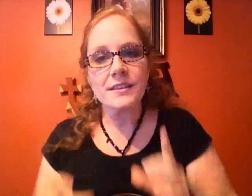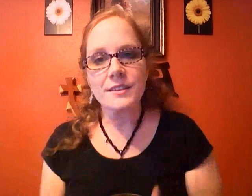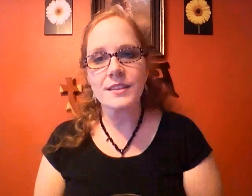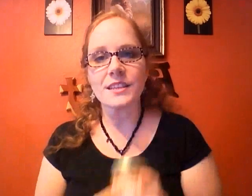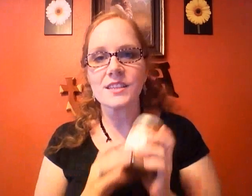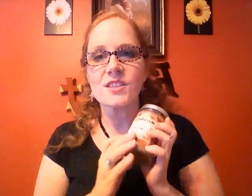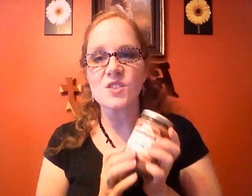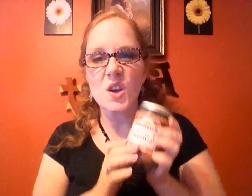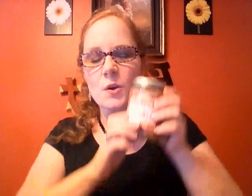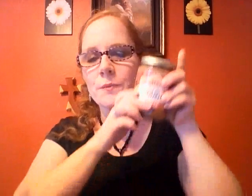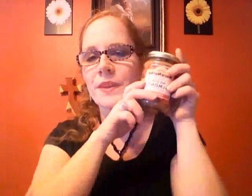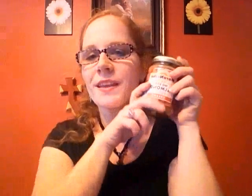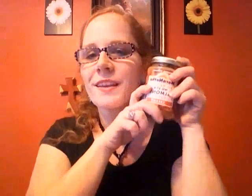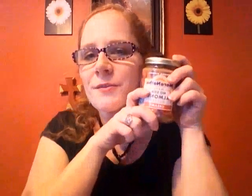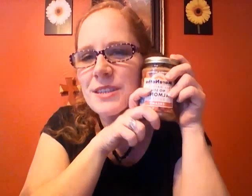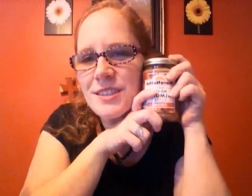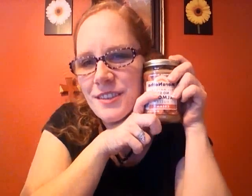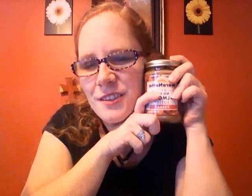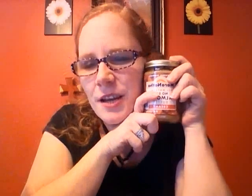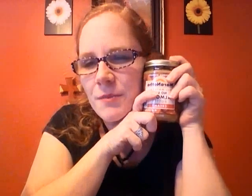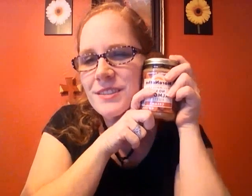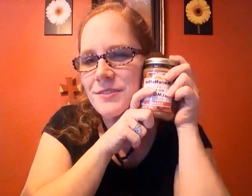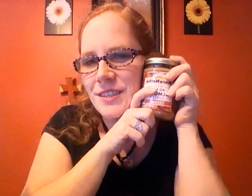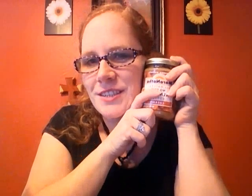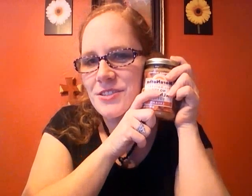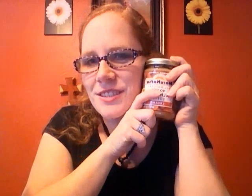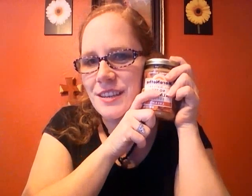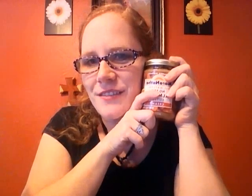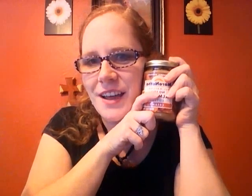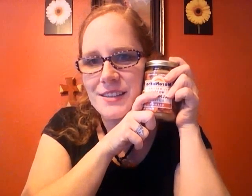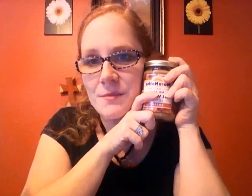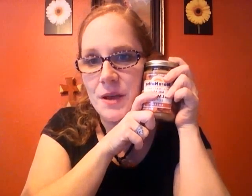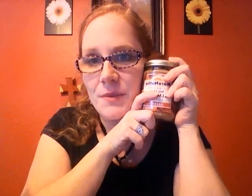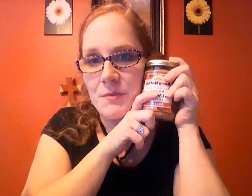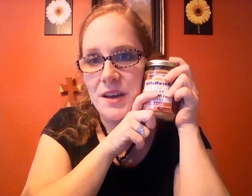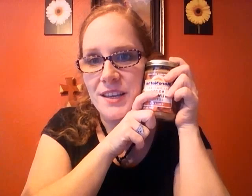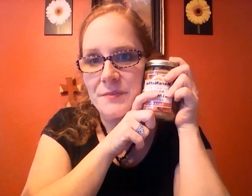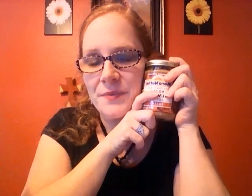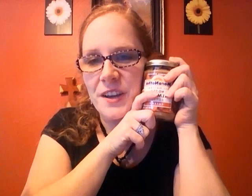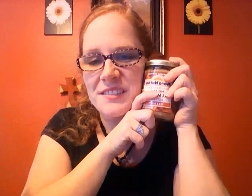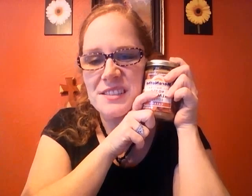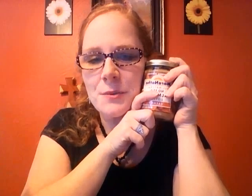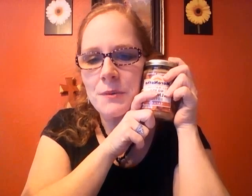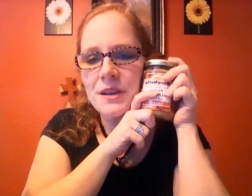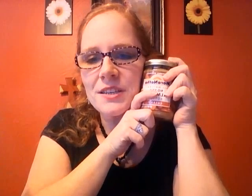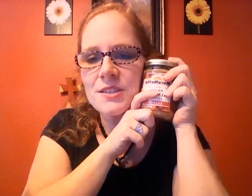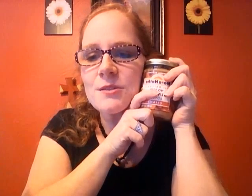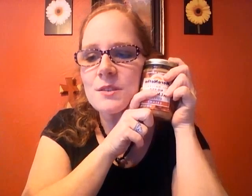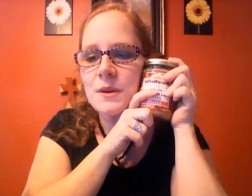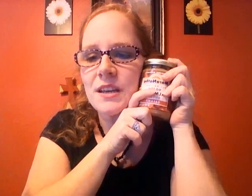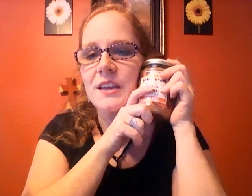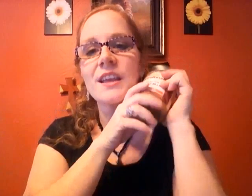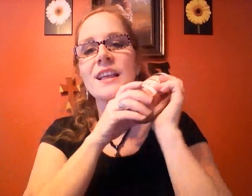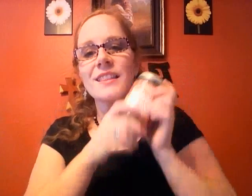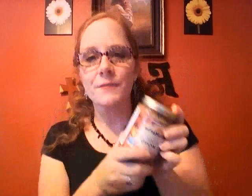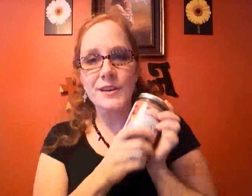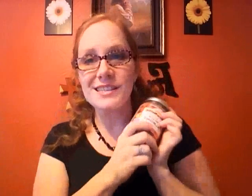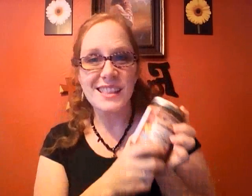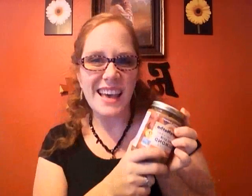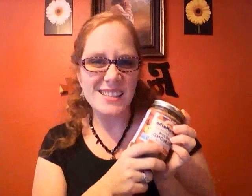so we just learned a couple different interesting facts about my body right so what we're gonna do is we're gonna focus less